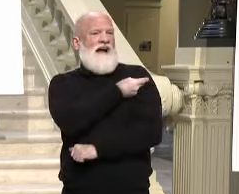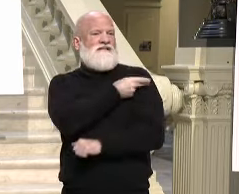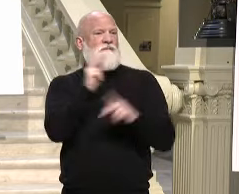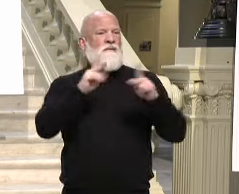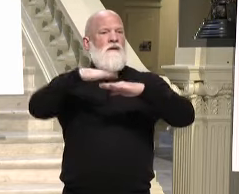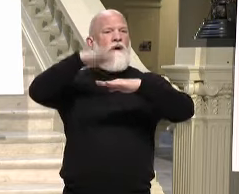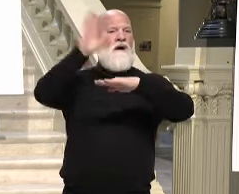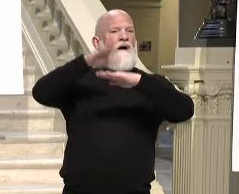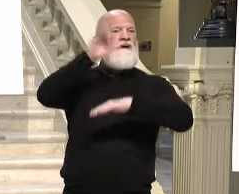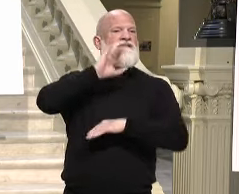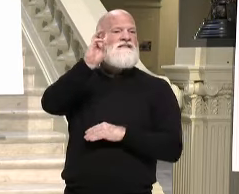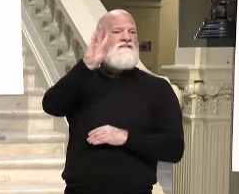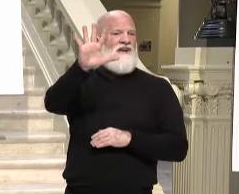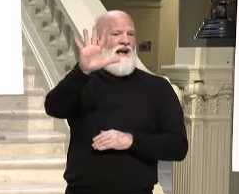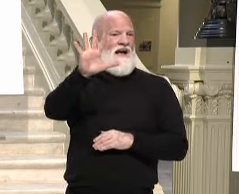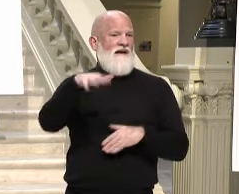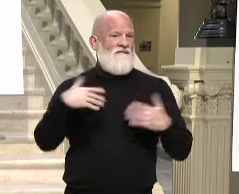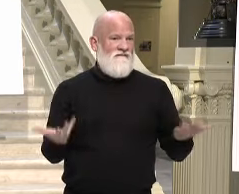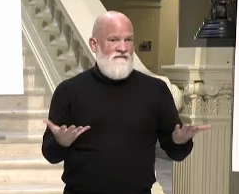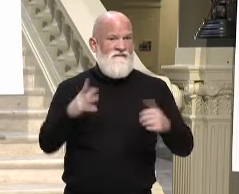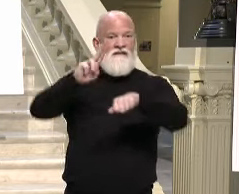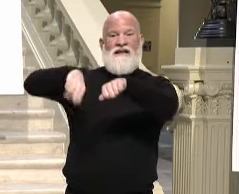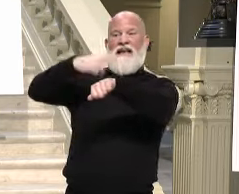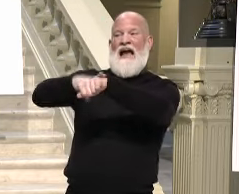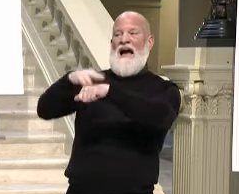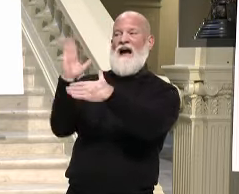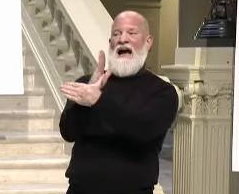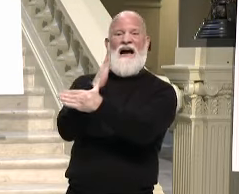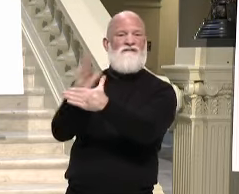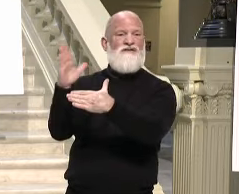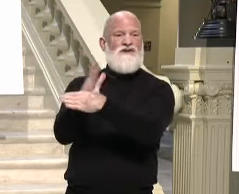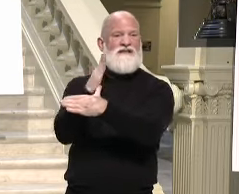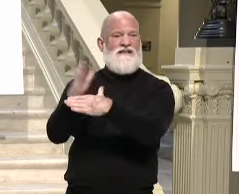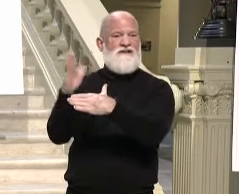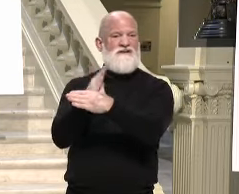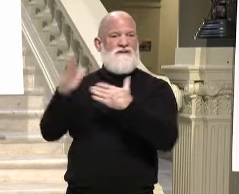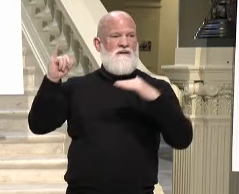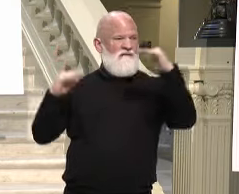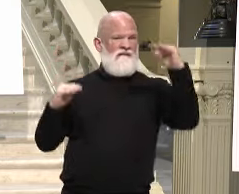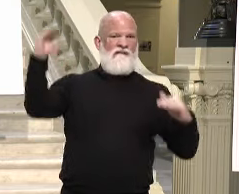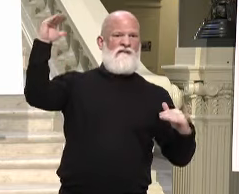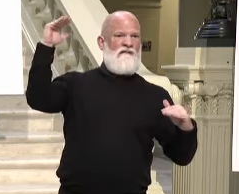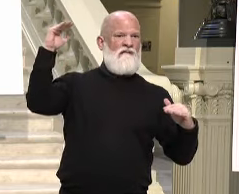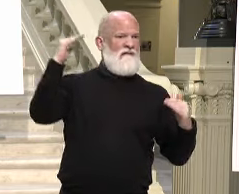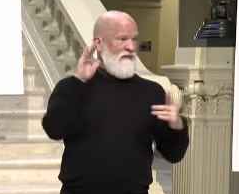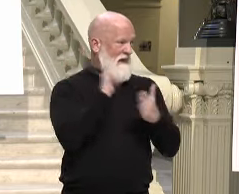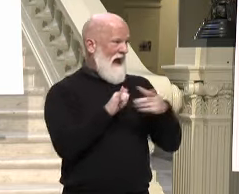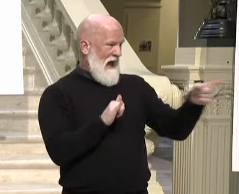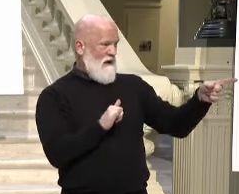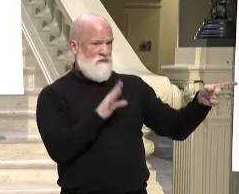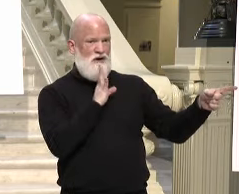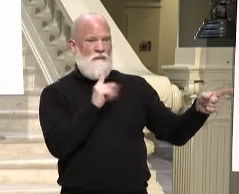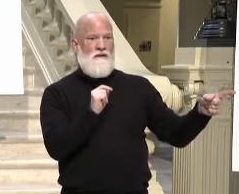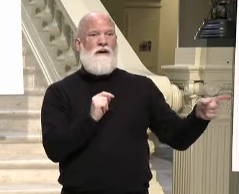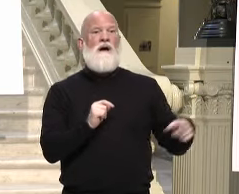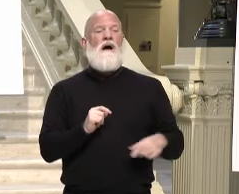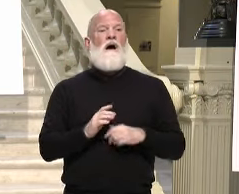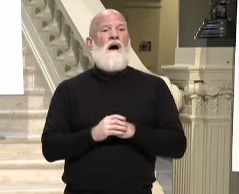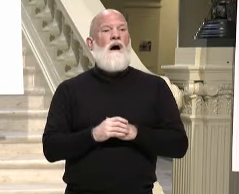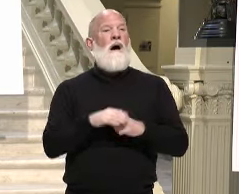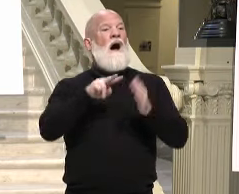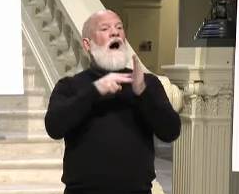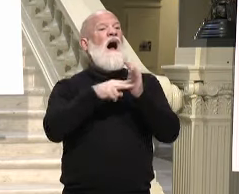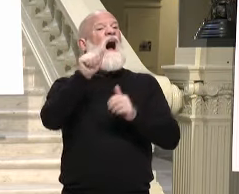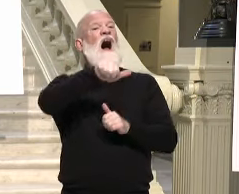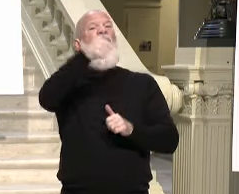of age and the national average is 49% and that the death percentage of people over 65 in